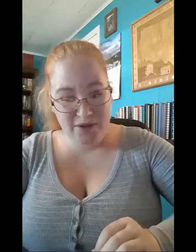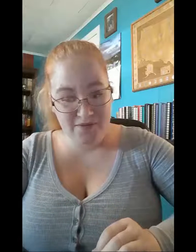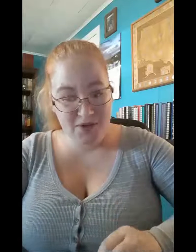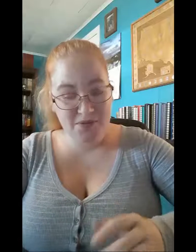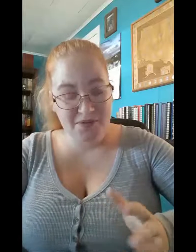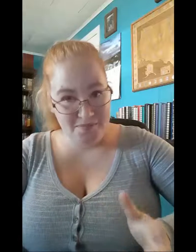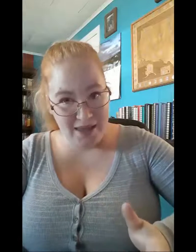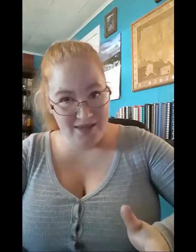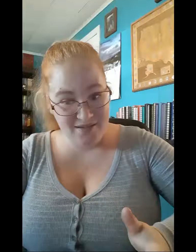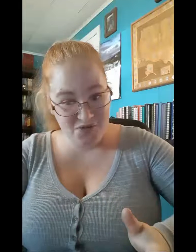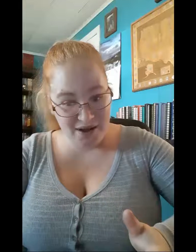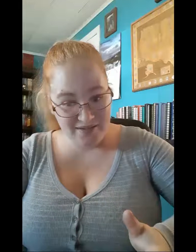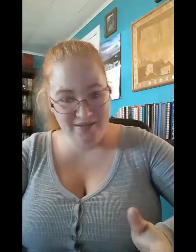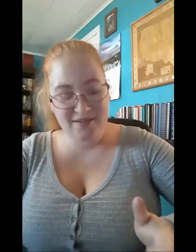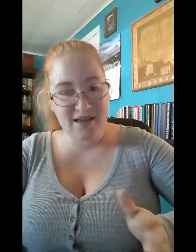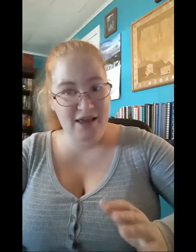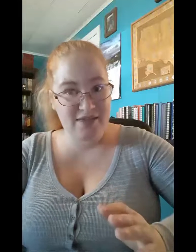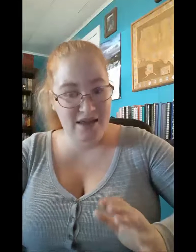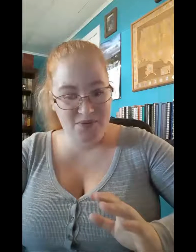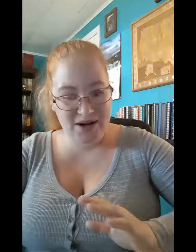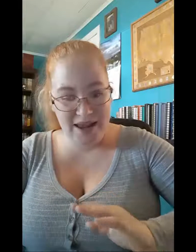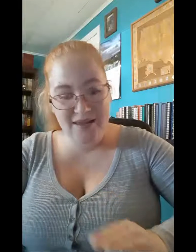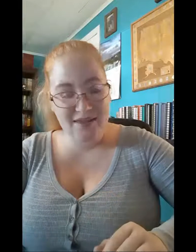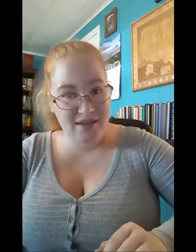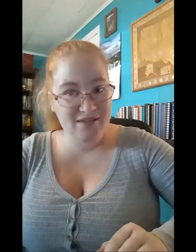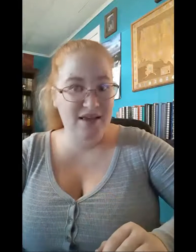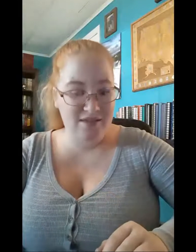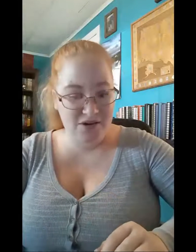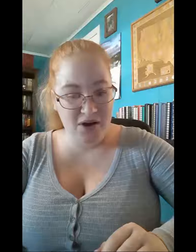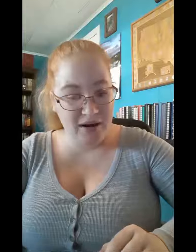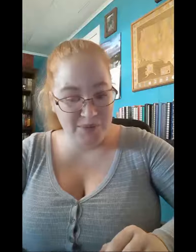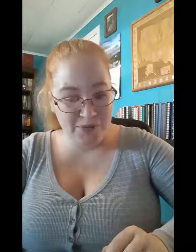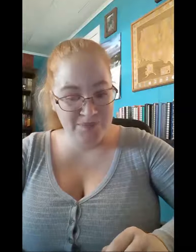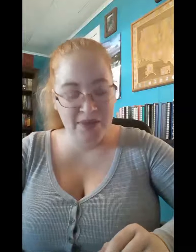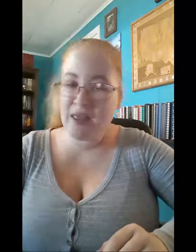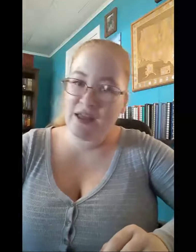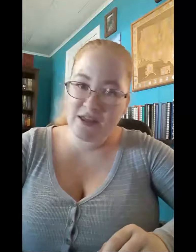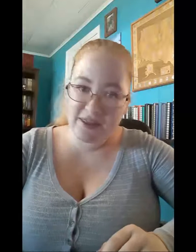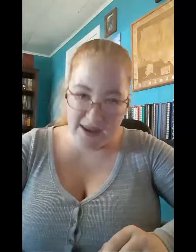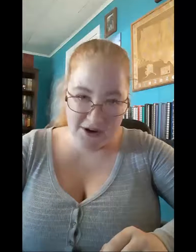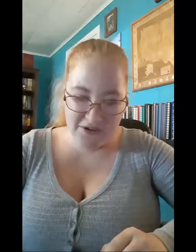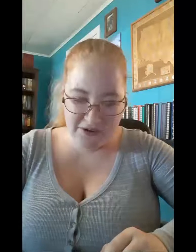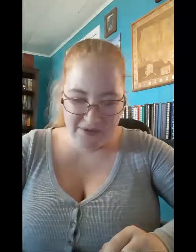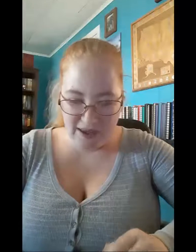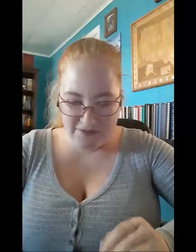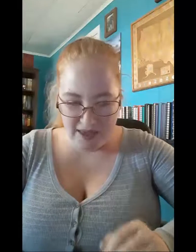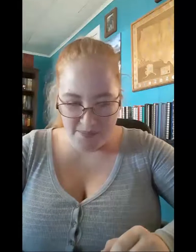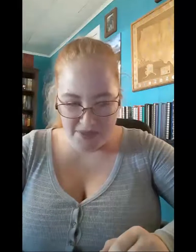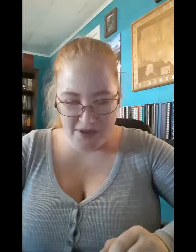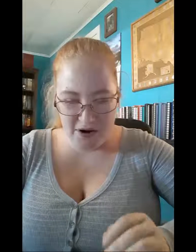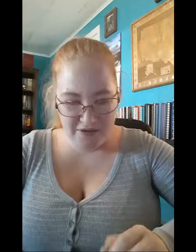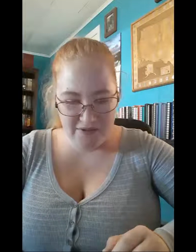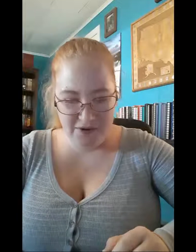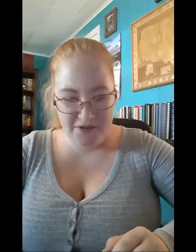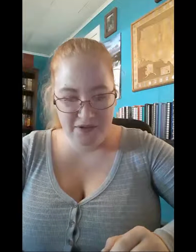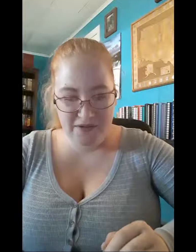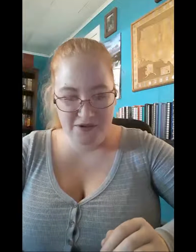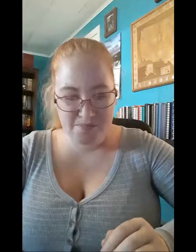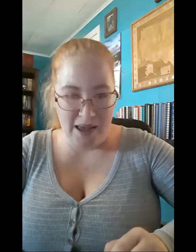of views, Maggie's and West's, and they were intense and incredible. The characters have depth, are diverse, and you're bound